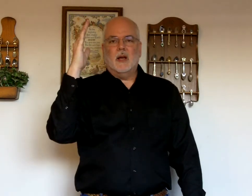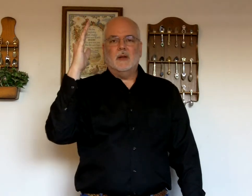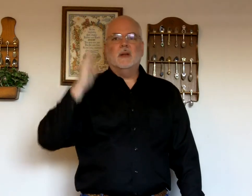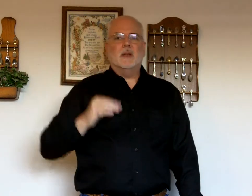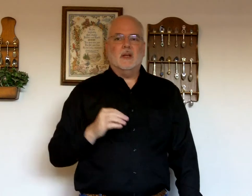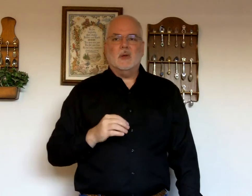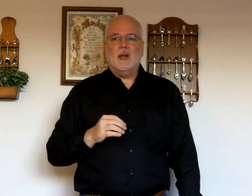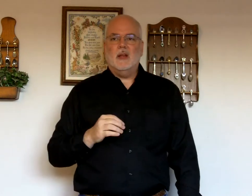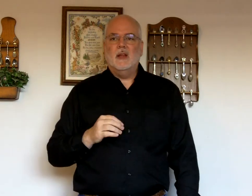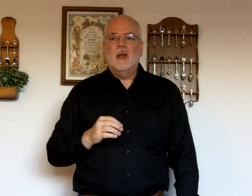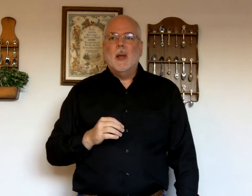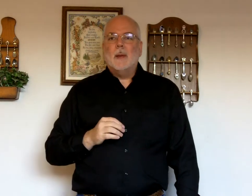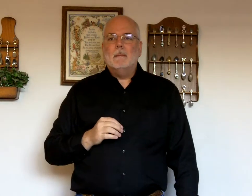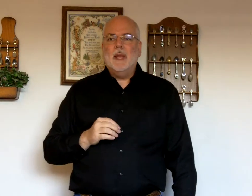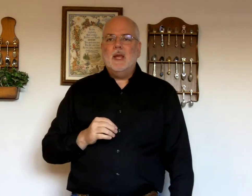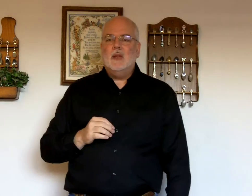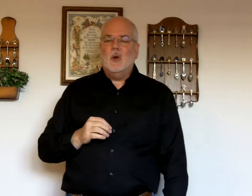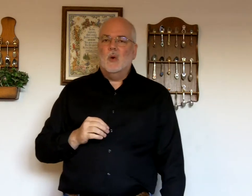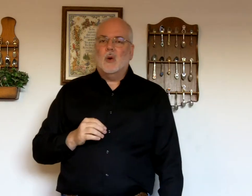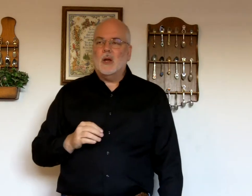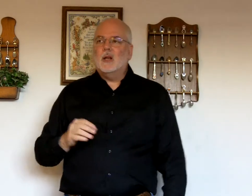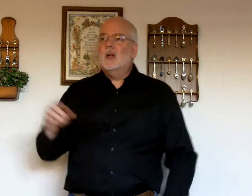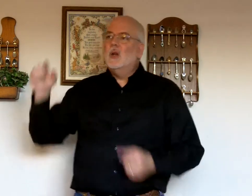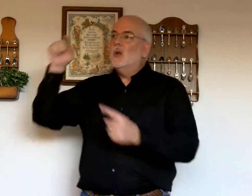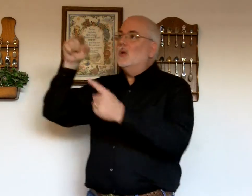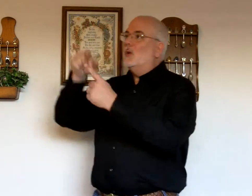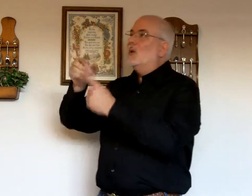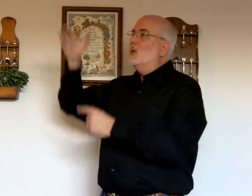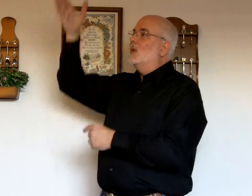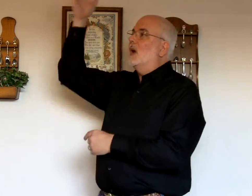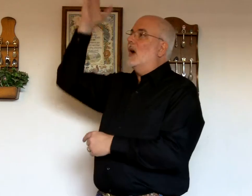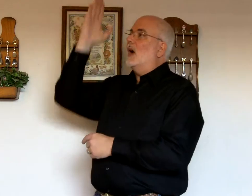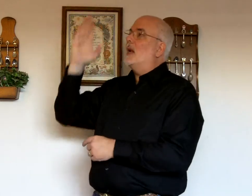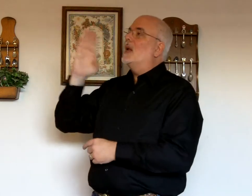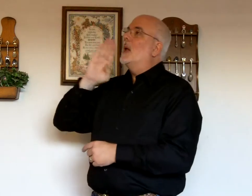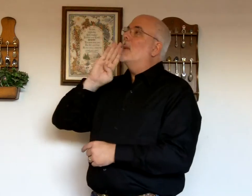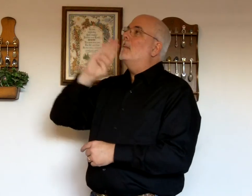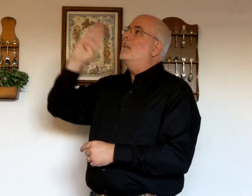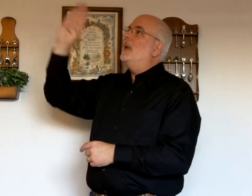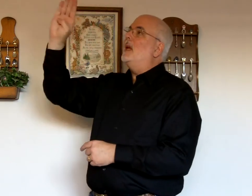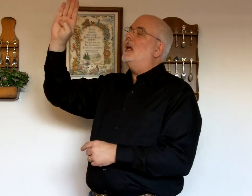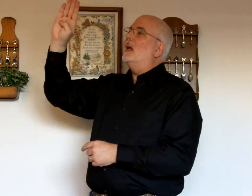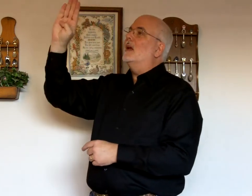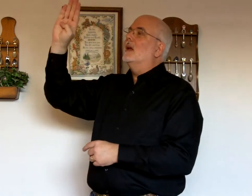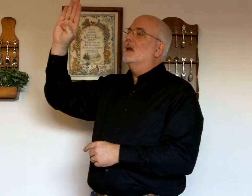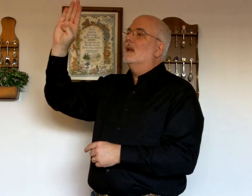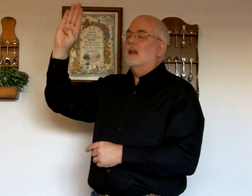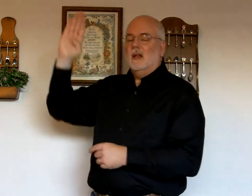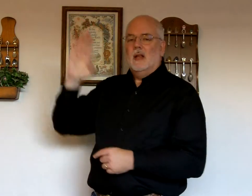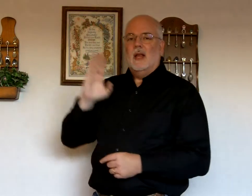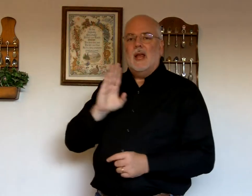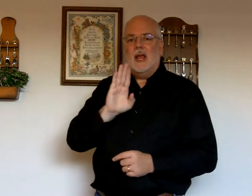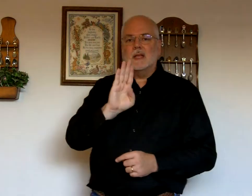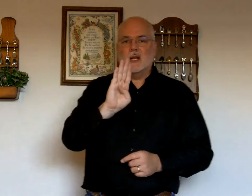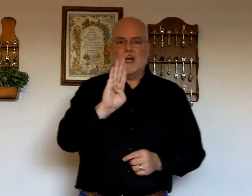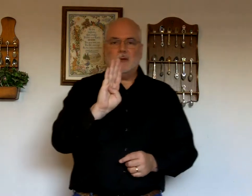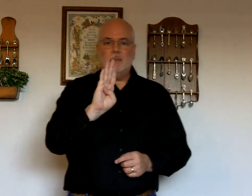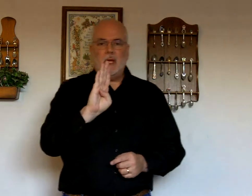okay be the glory to God be and the letter B